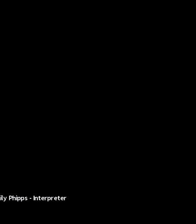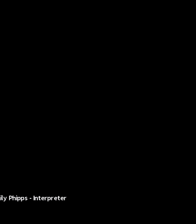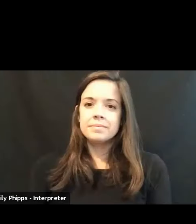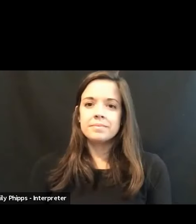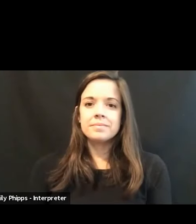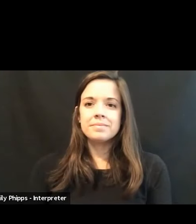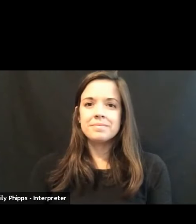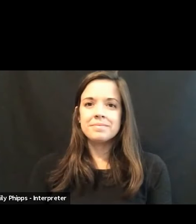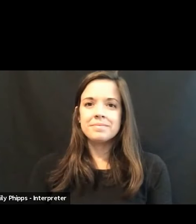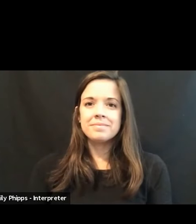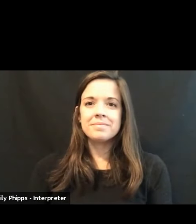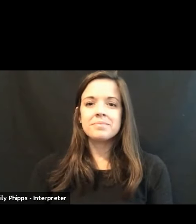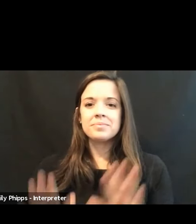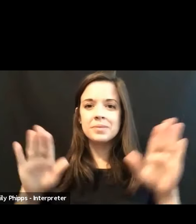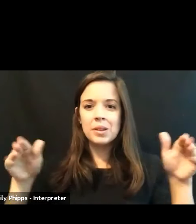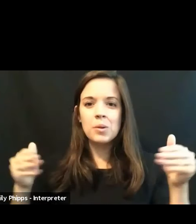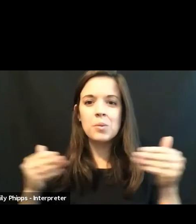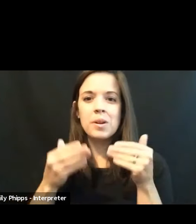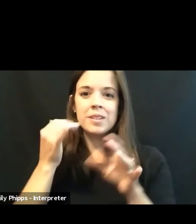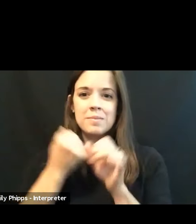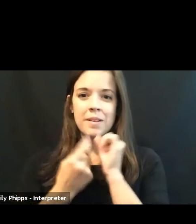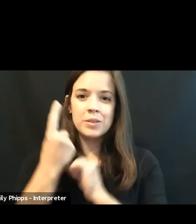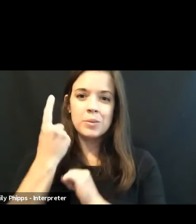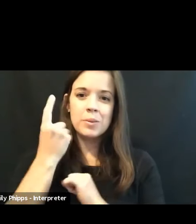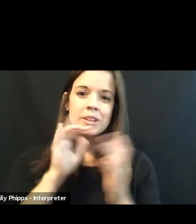Welcome, everyone, to the virtual Common Hour.